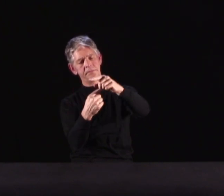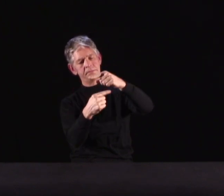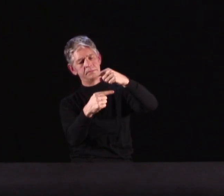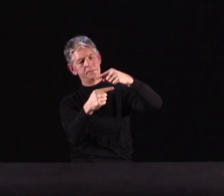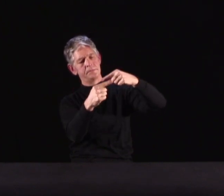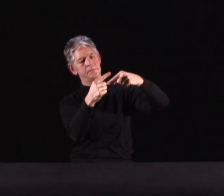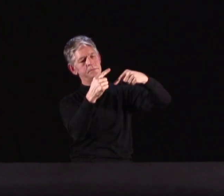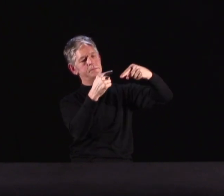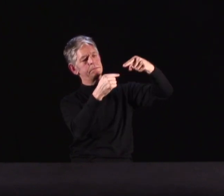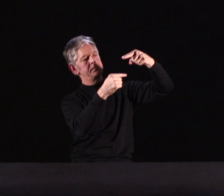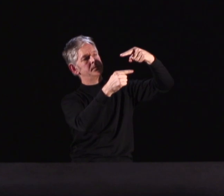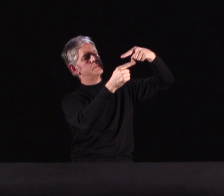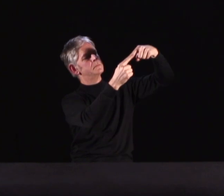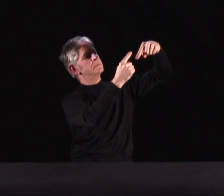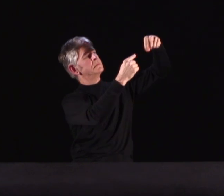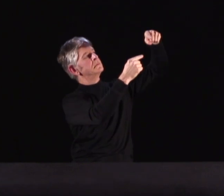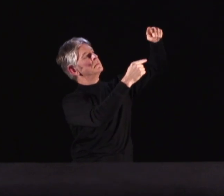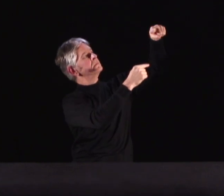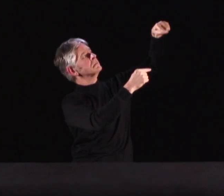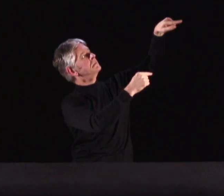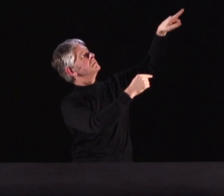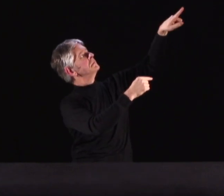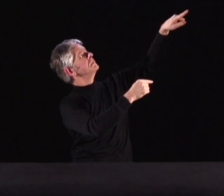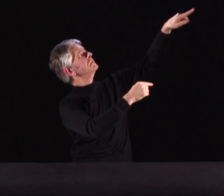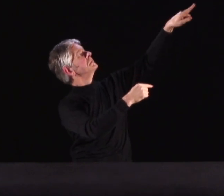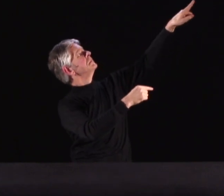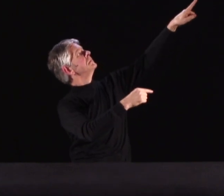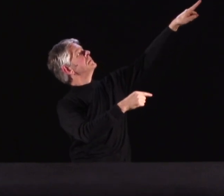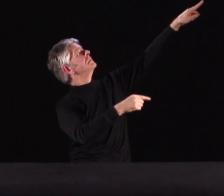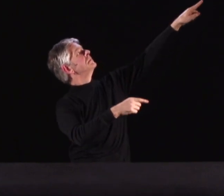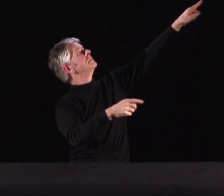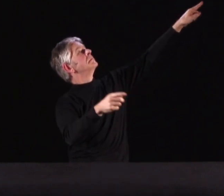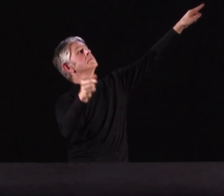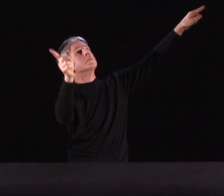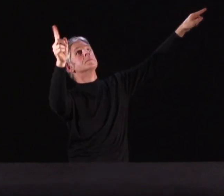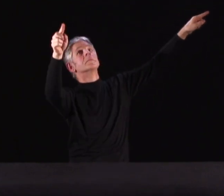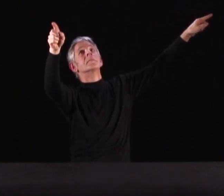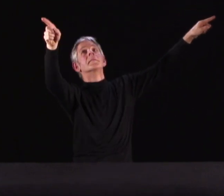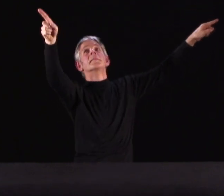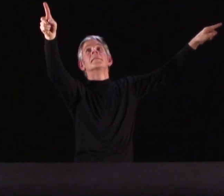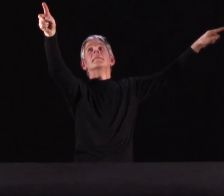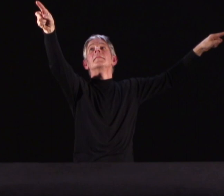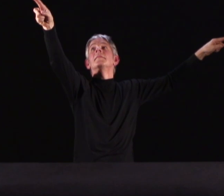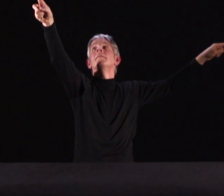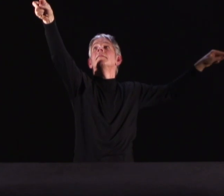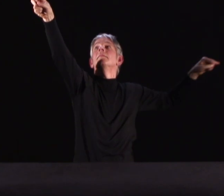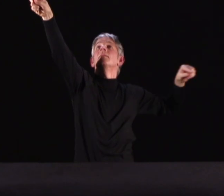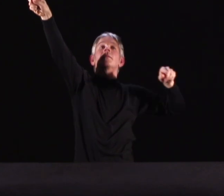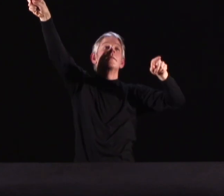one of billions. Yet, in all this vastness, this is the only